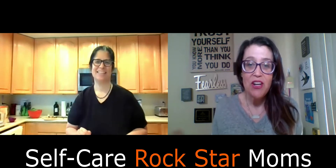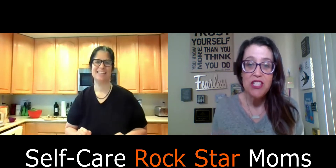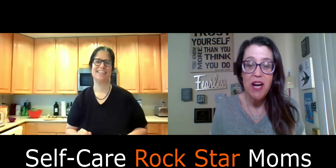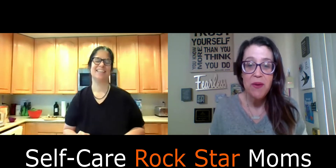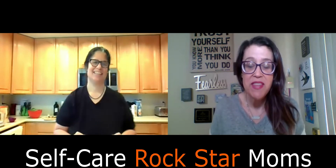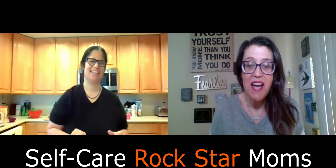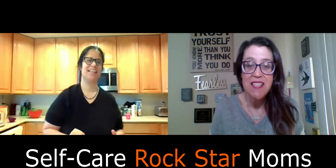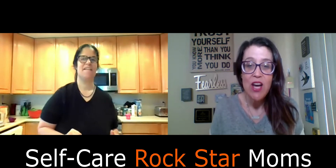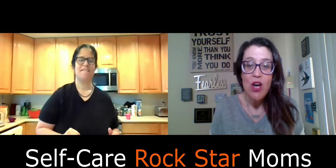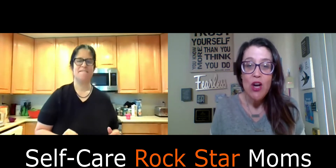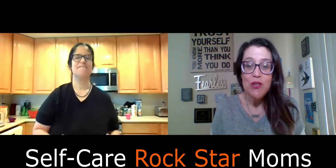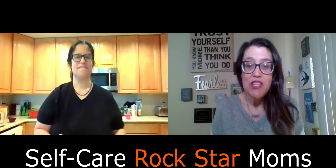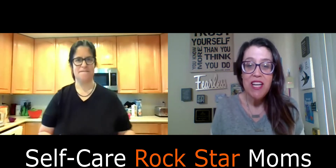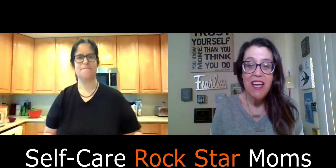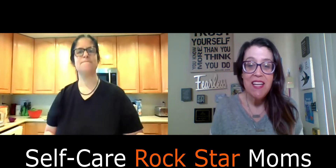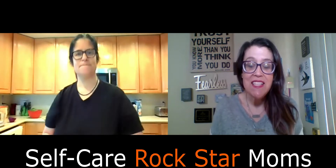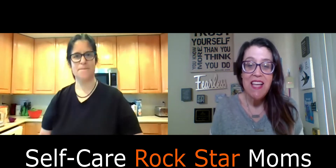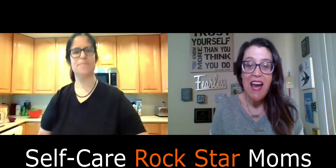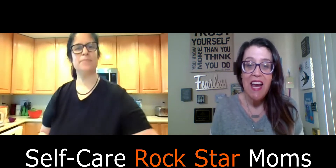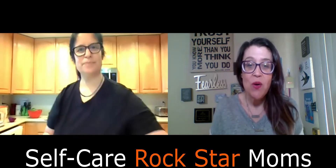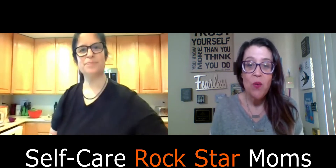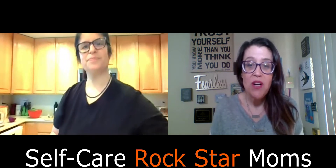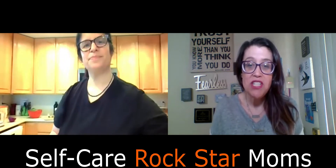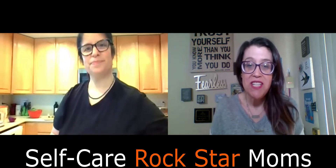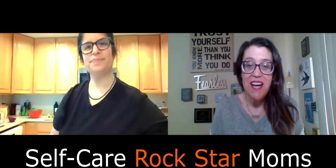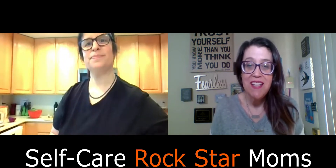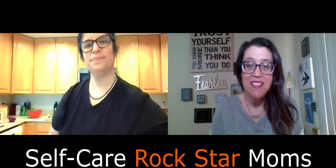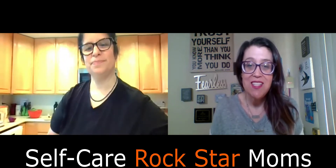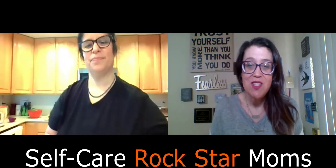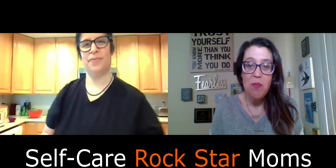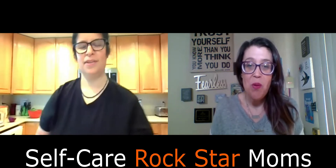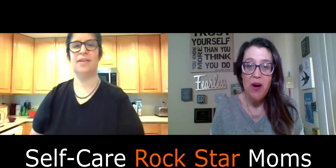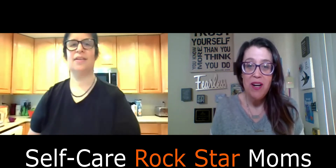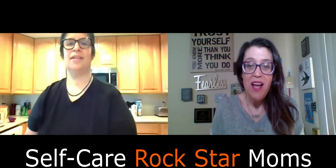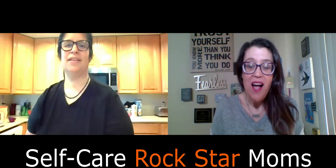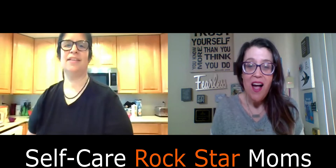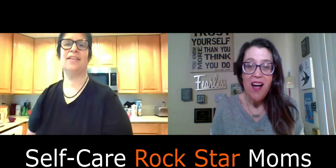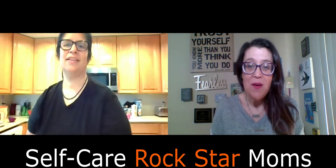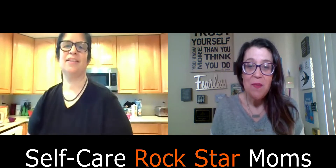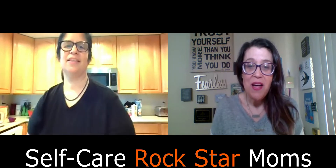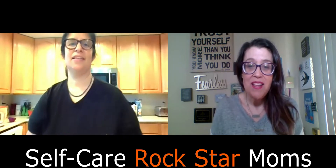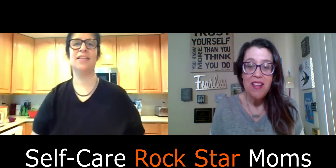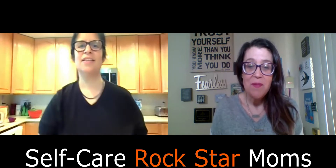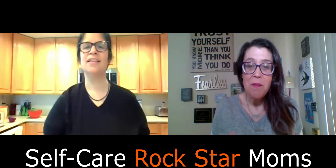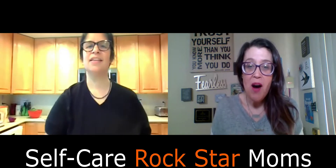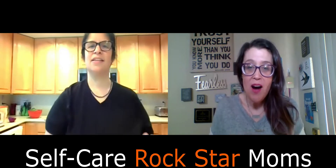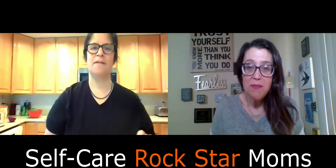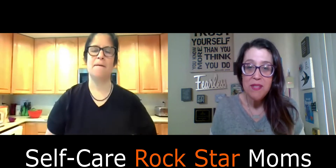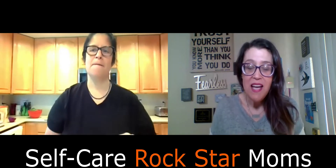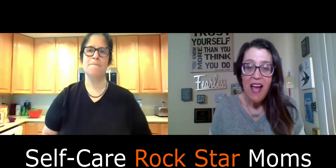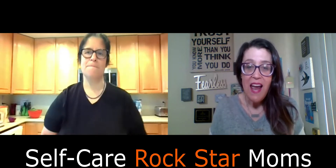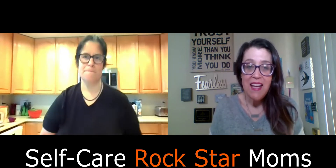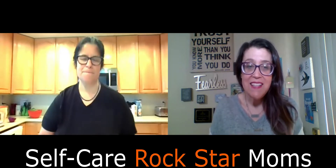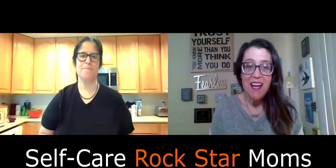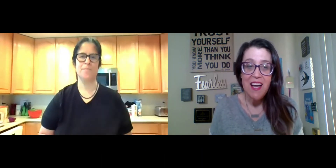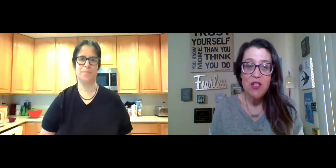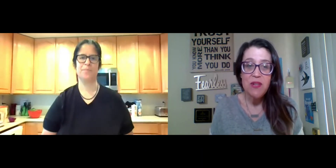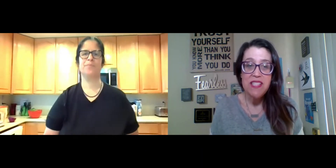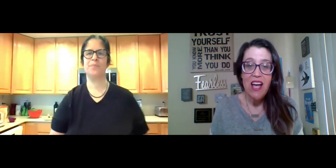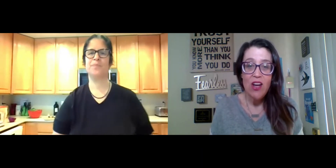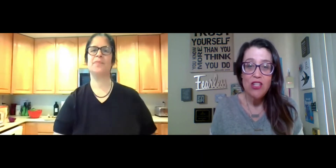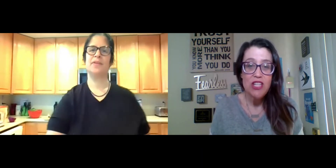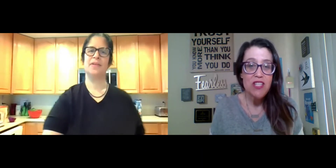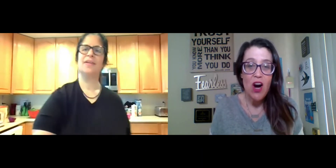have her share with us who she is and what she does to support moms. And